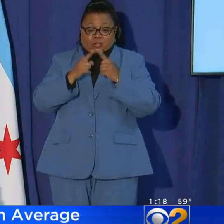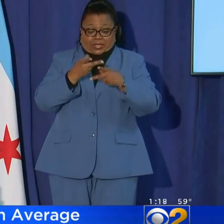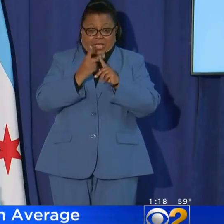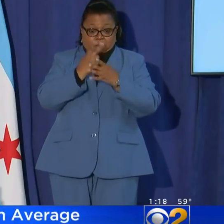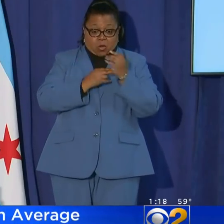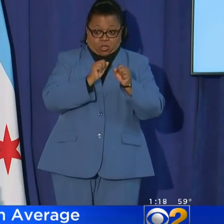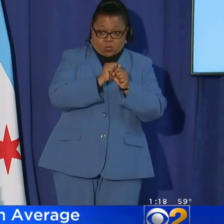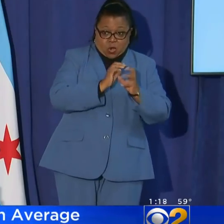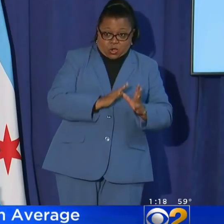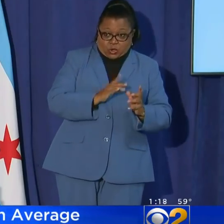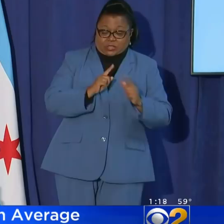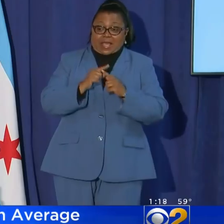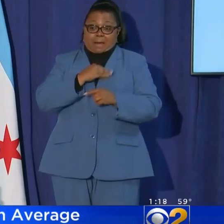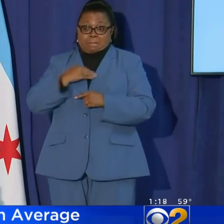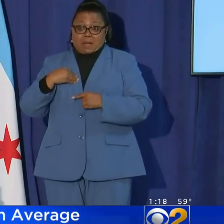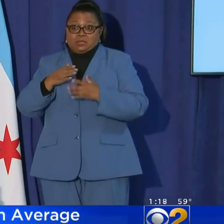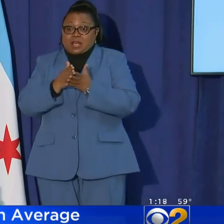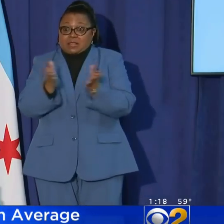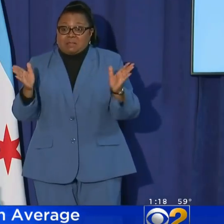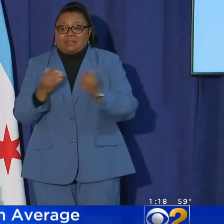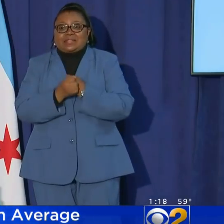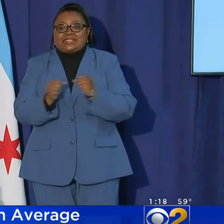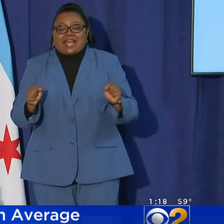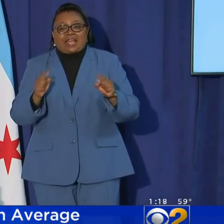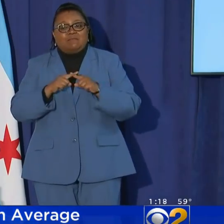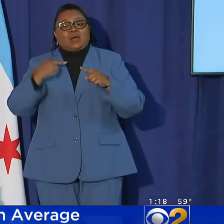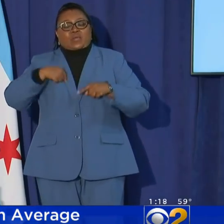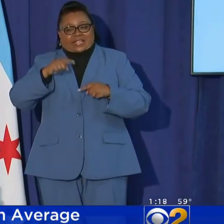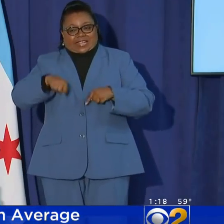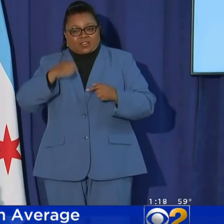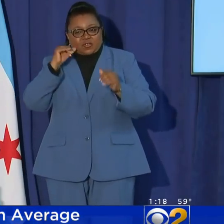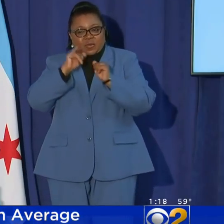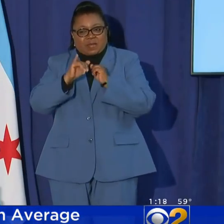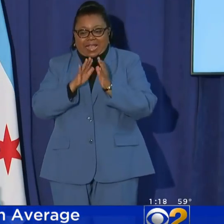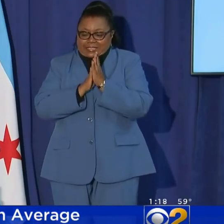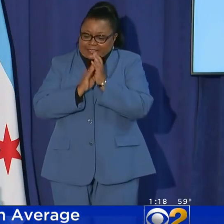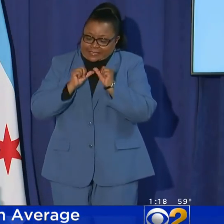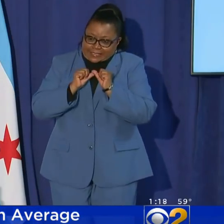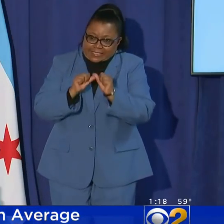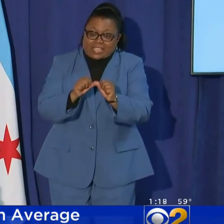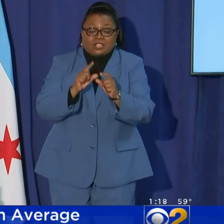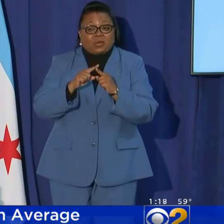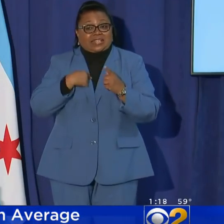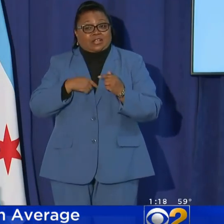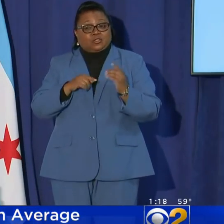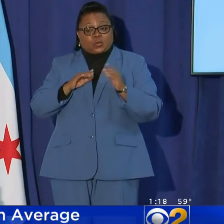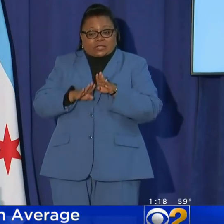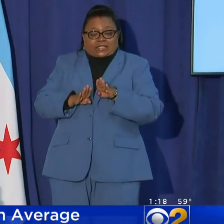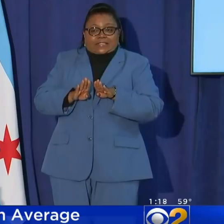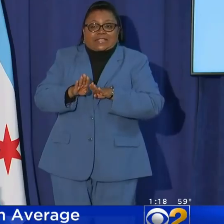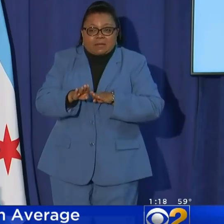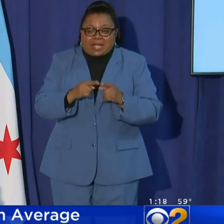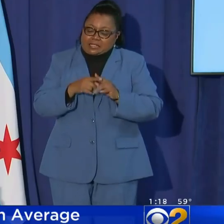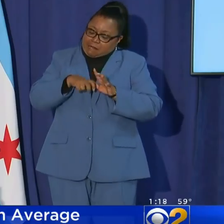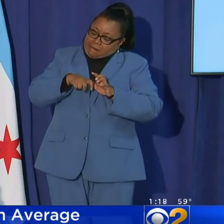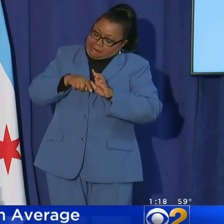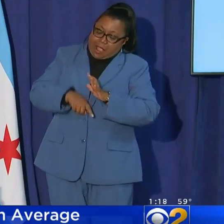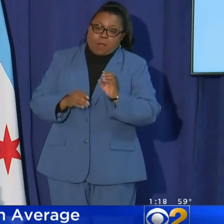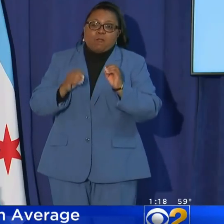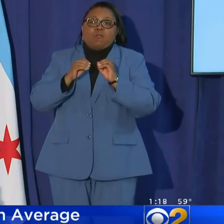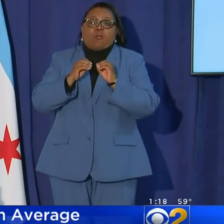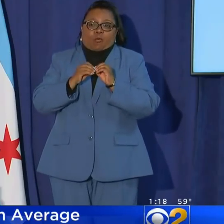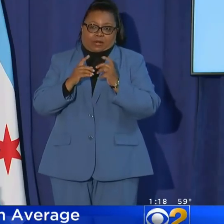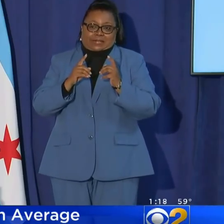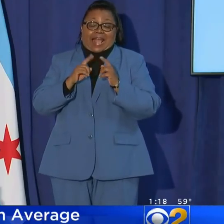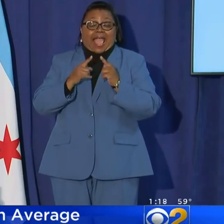keep both your workers and members of the public safe, but we need to remain diligent and we need you to step up and dig down a little